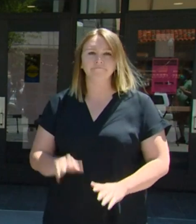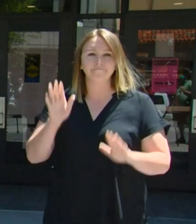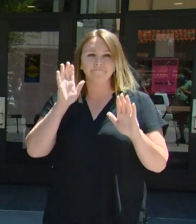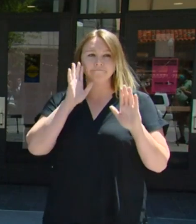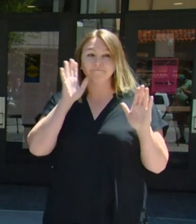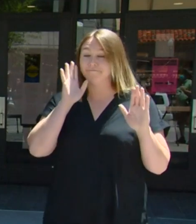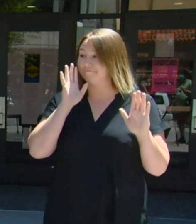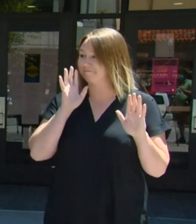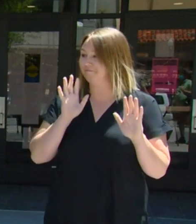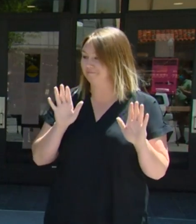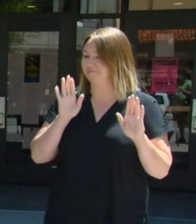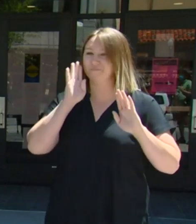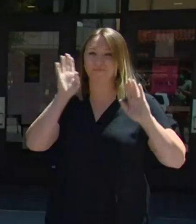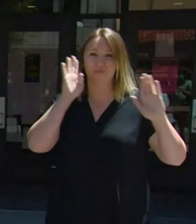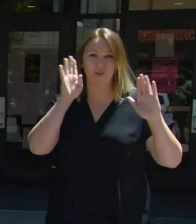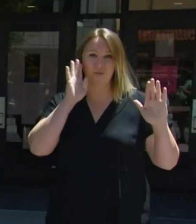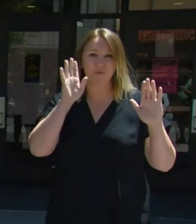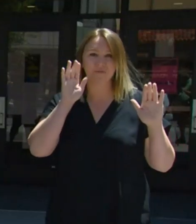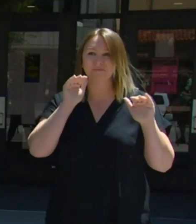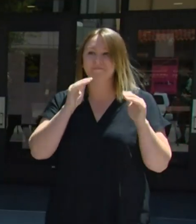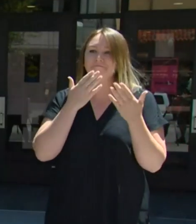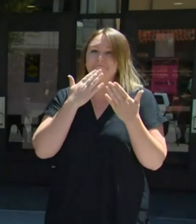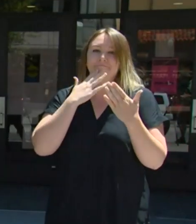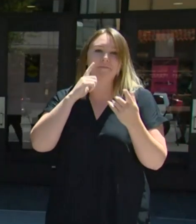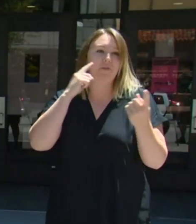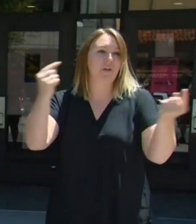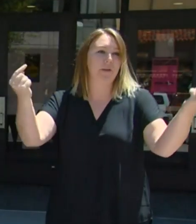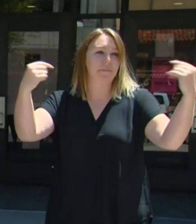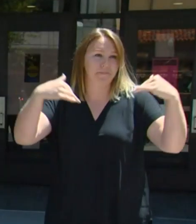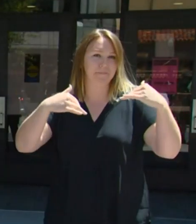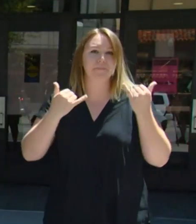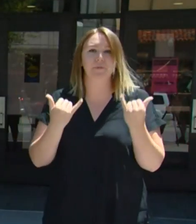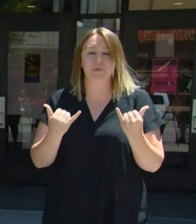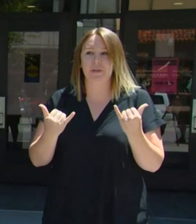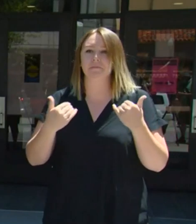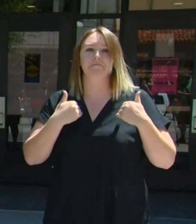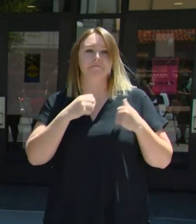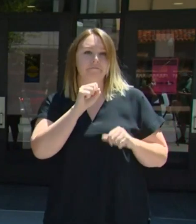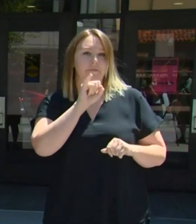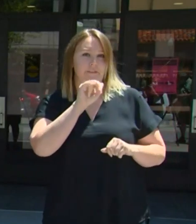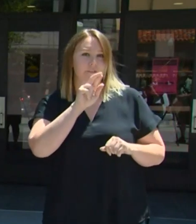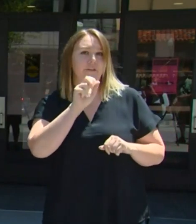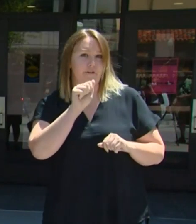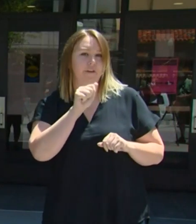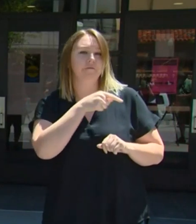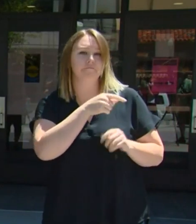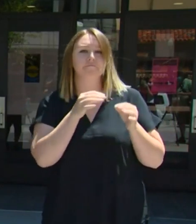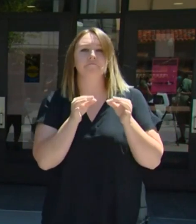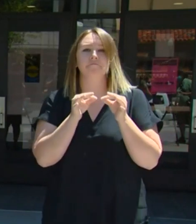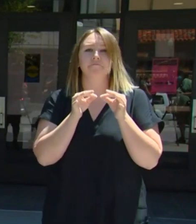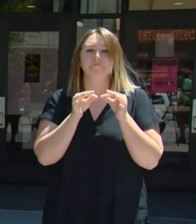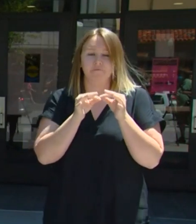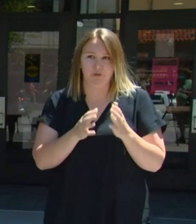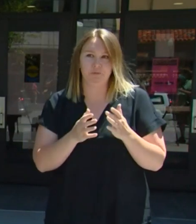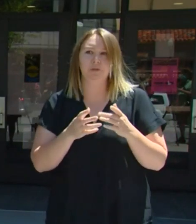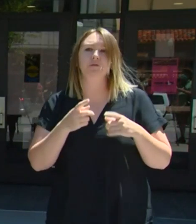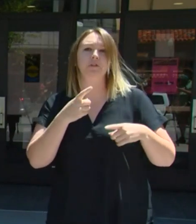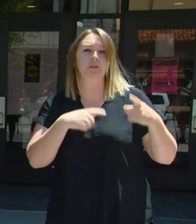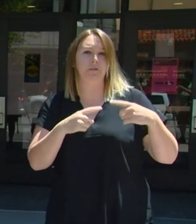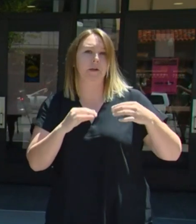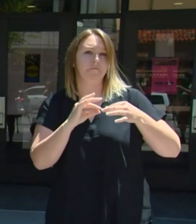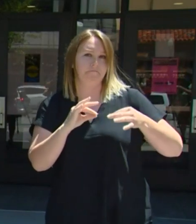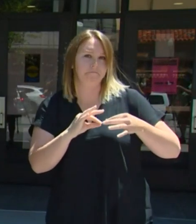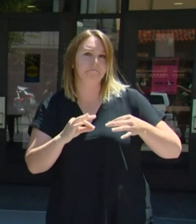Hello everybody and thanks for coming today and we have Sierra who's joined us today to be able to sign my